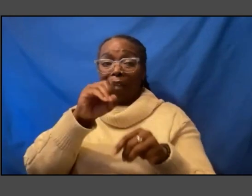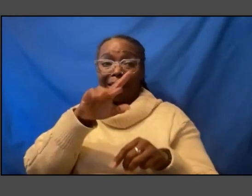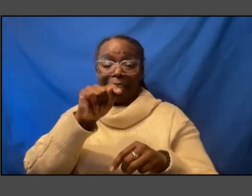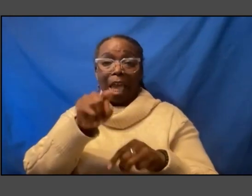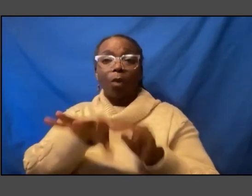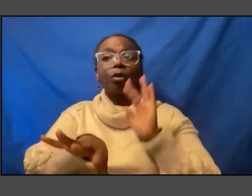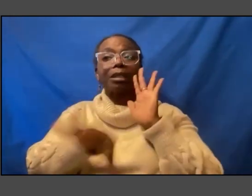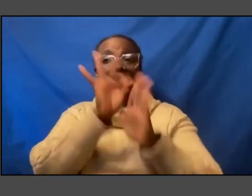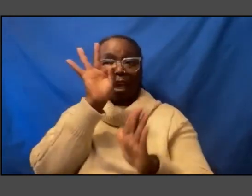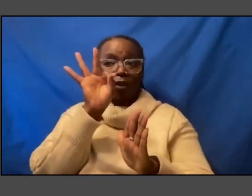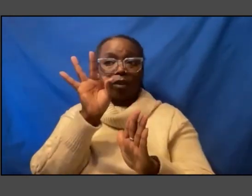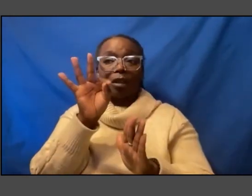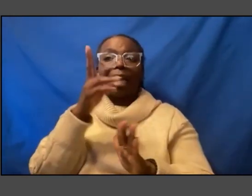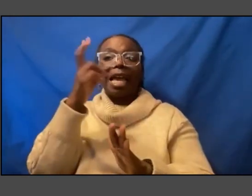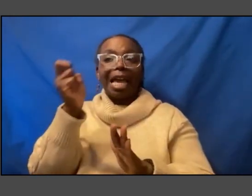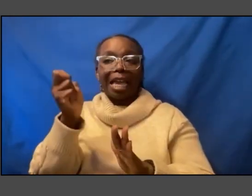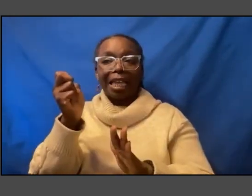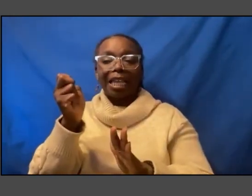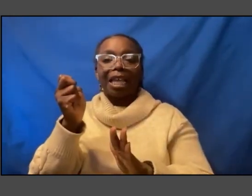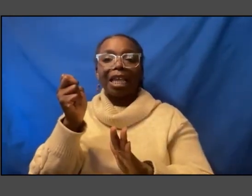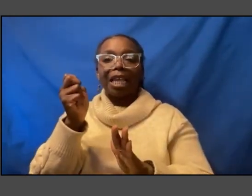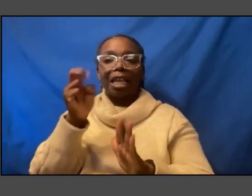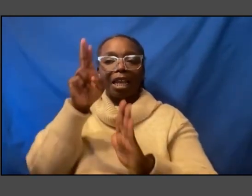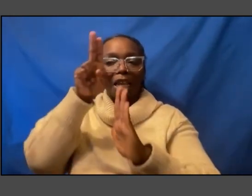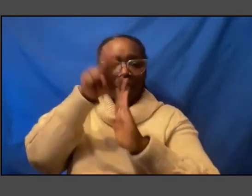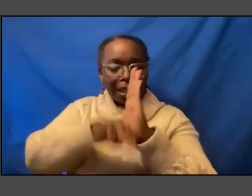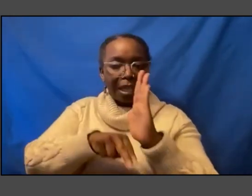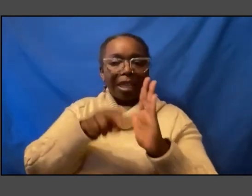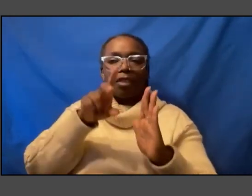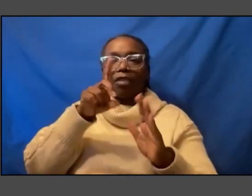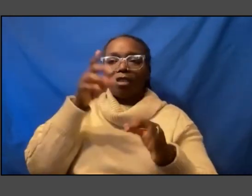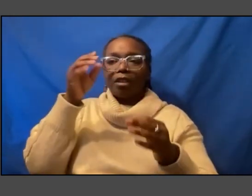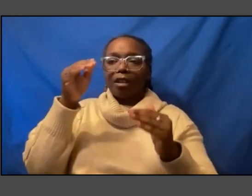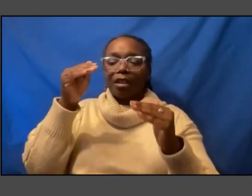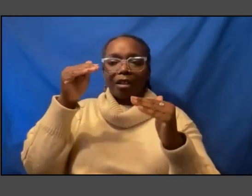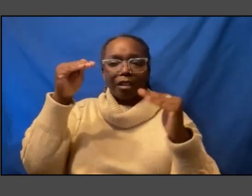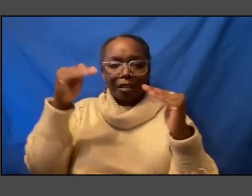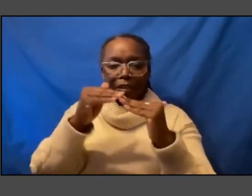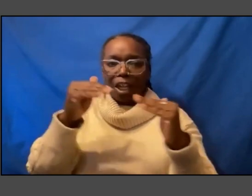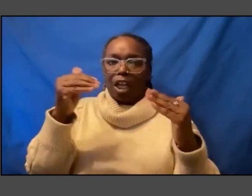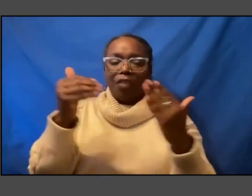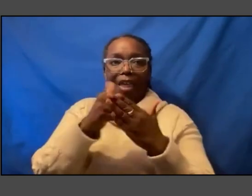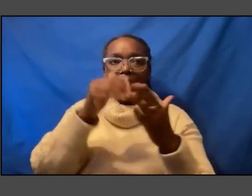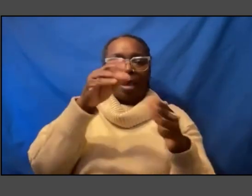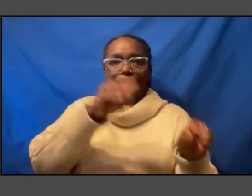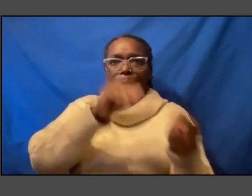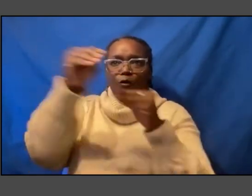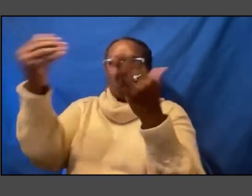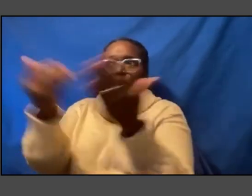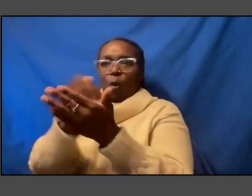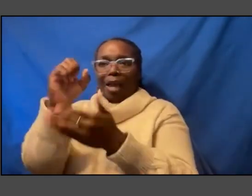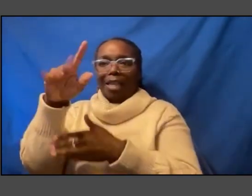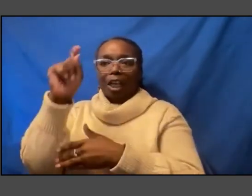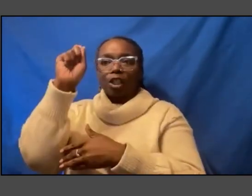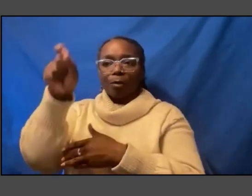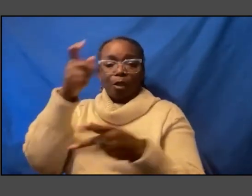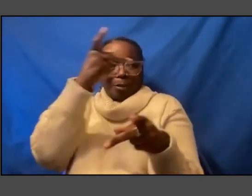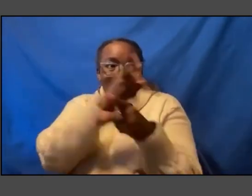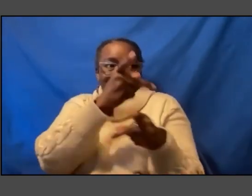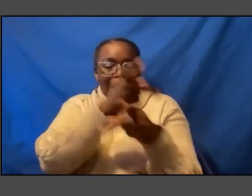disinterred by the justice department reinterred in a new casket the original casket was supposed to be taken care of and it wasn't it was thrown into a shed